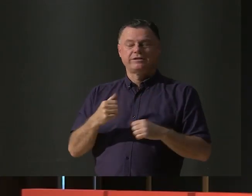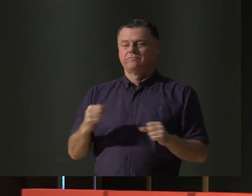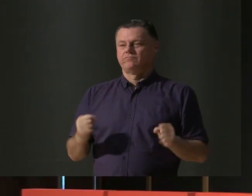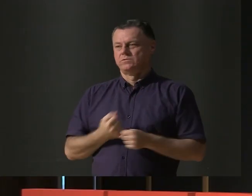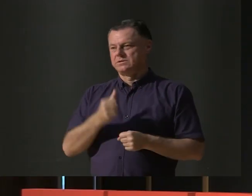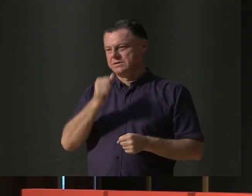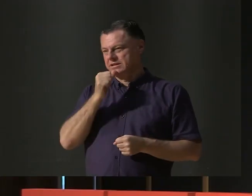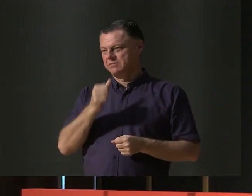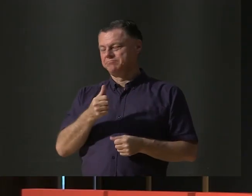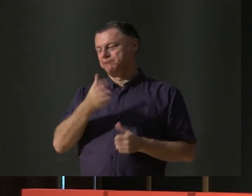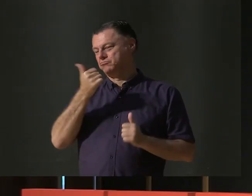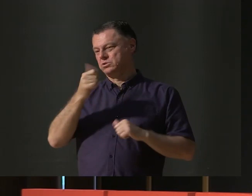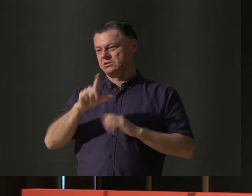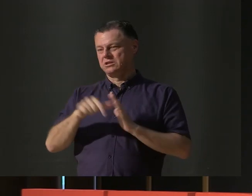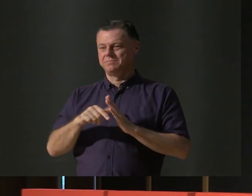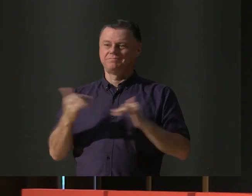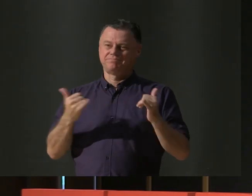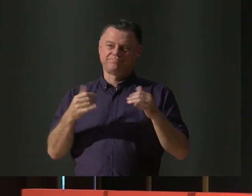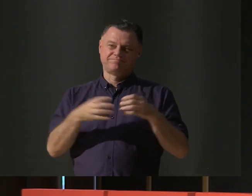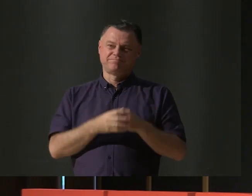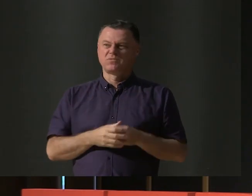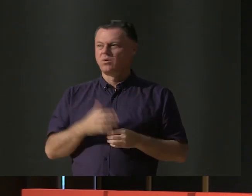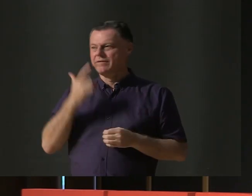Find an animal. Connect.